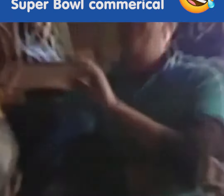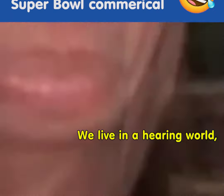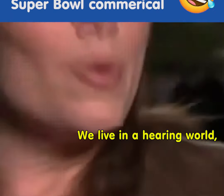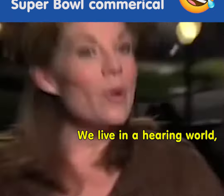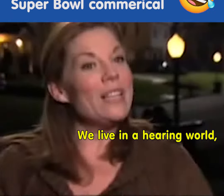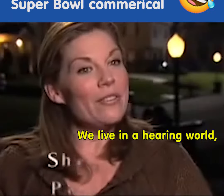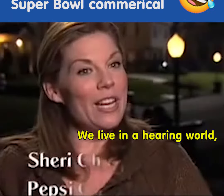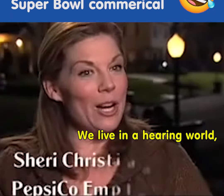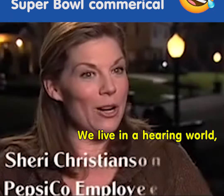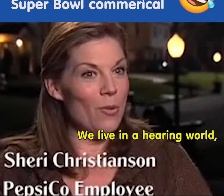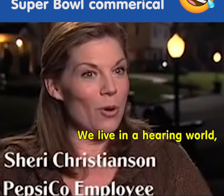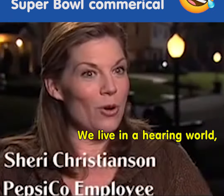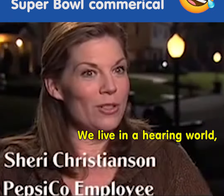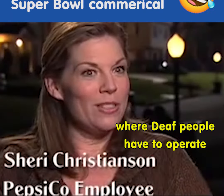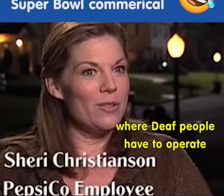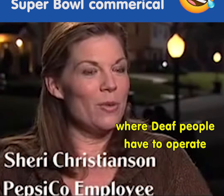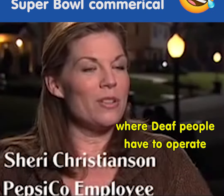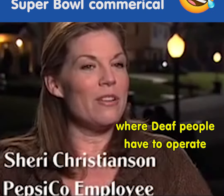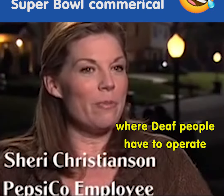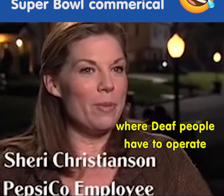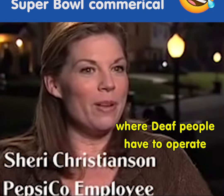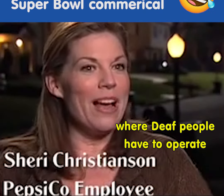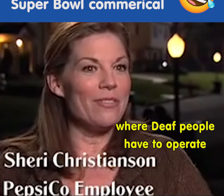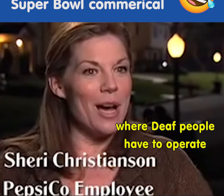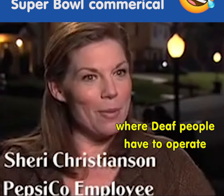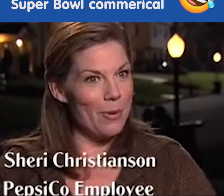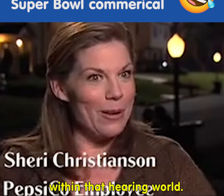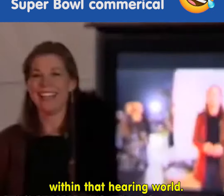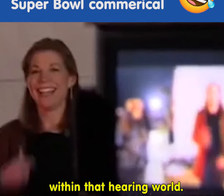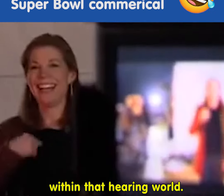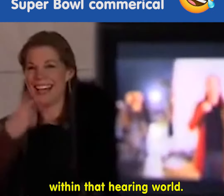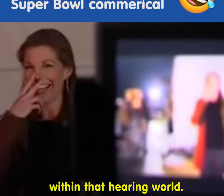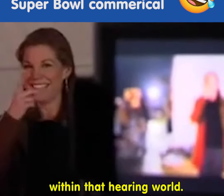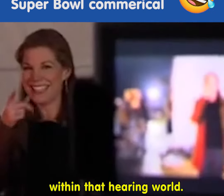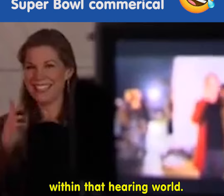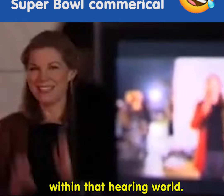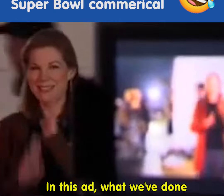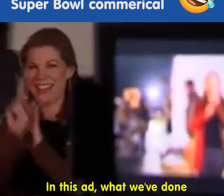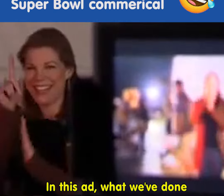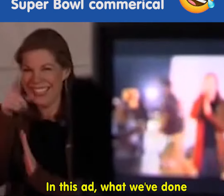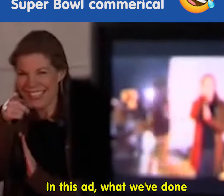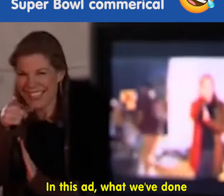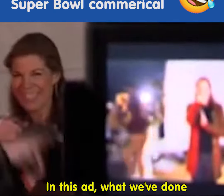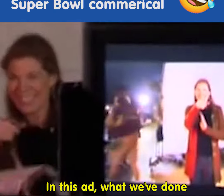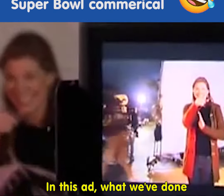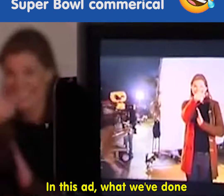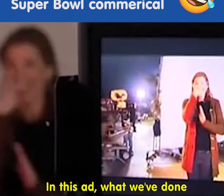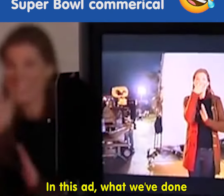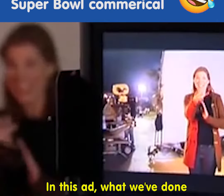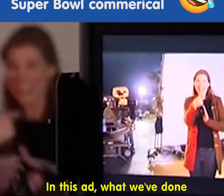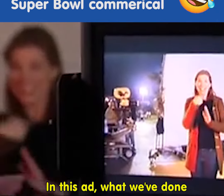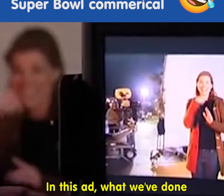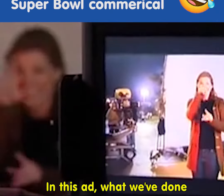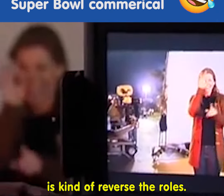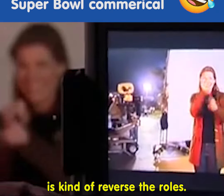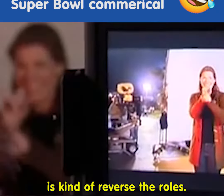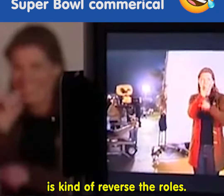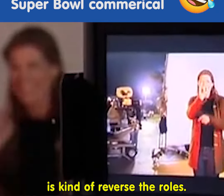We live in a hearing world where deaf people have to operate within that hearing world. In this ad what we've done is kind of